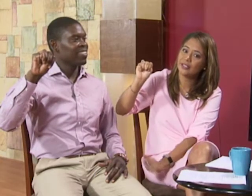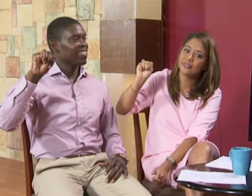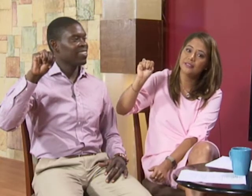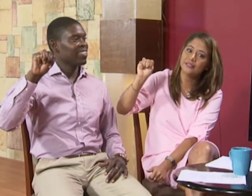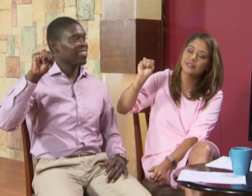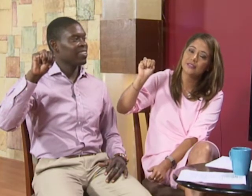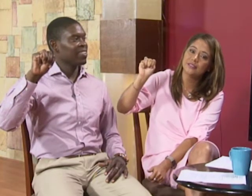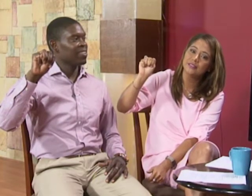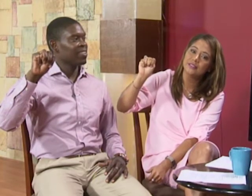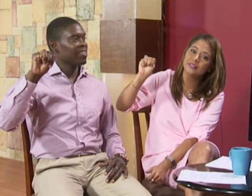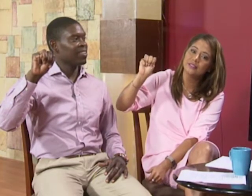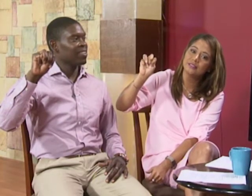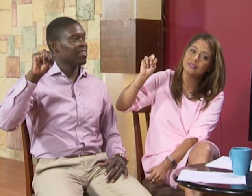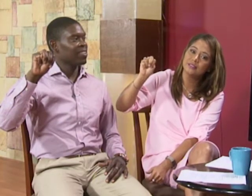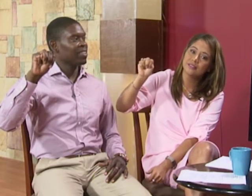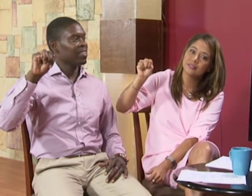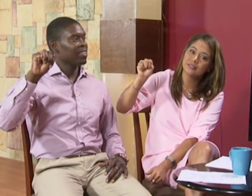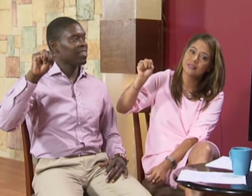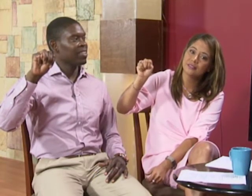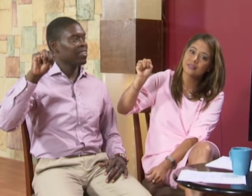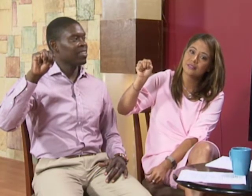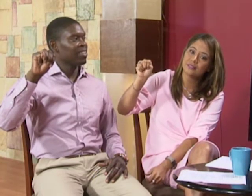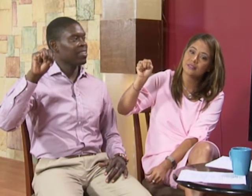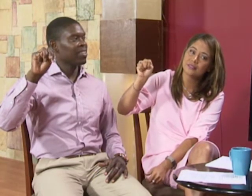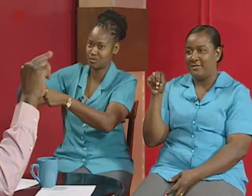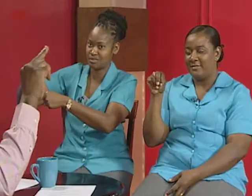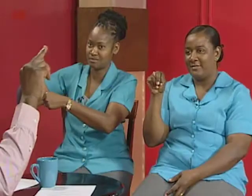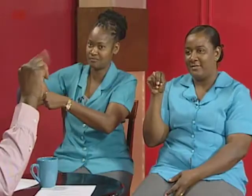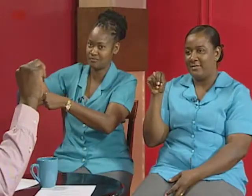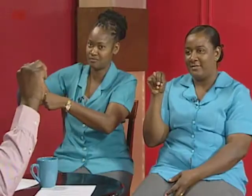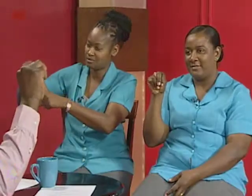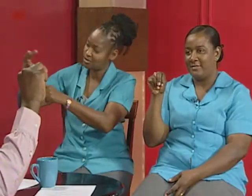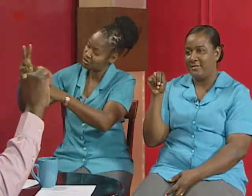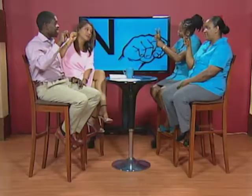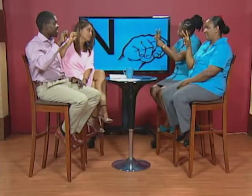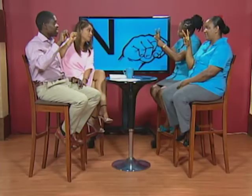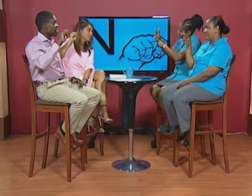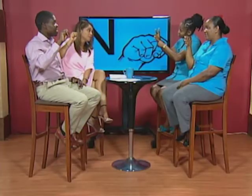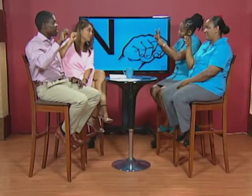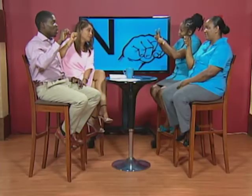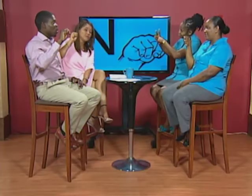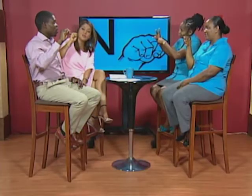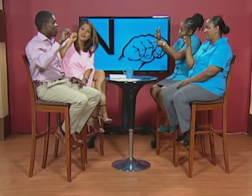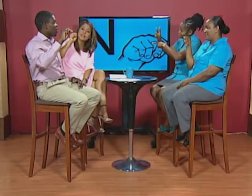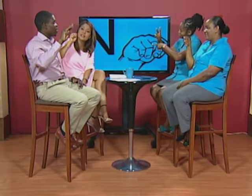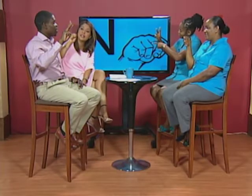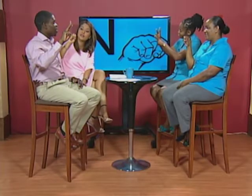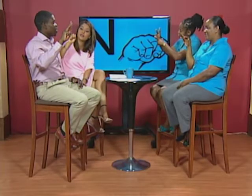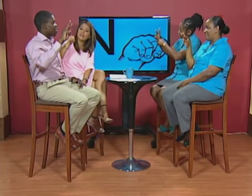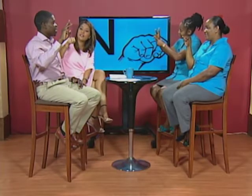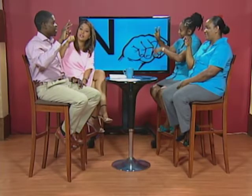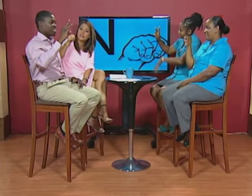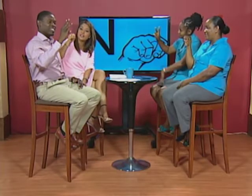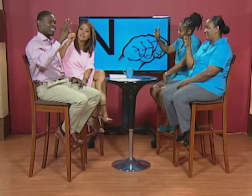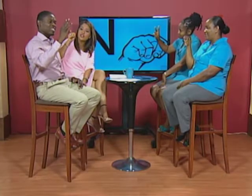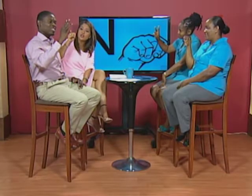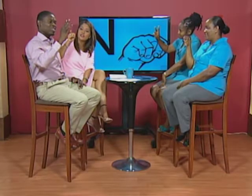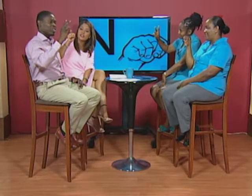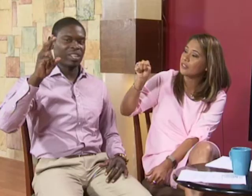then n is two like you're writing the n with two so you're holding this down so you're in finger up your fingers it's two fingers